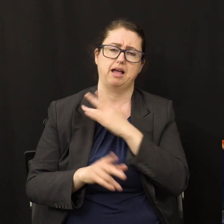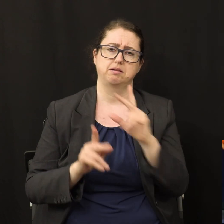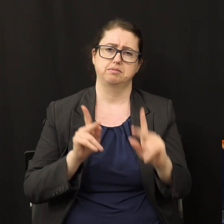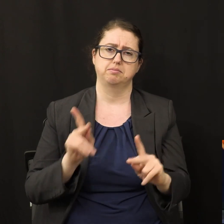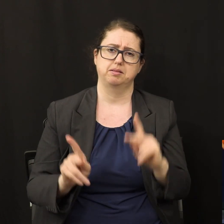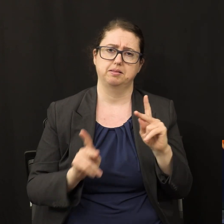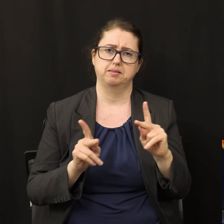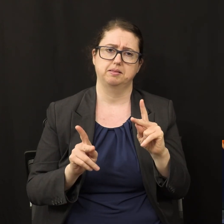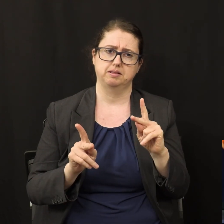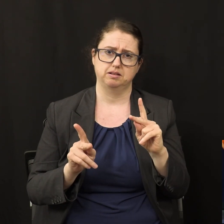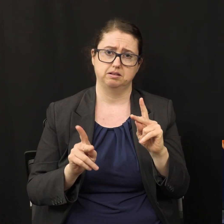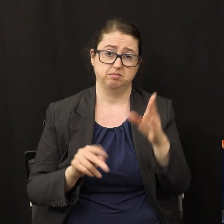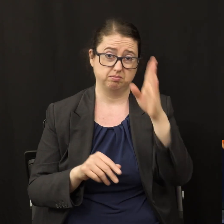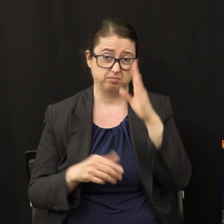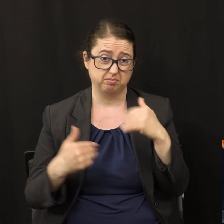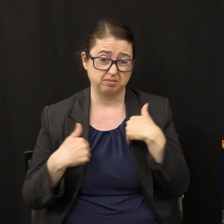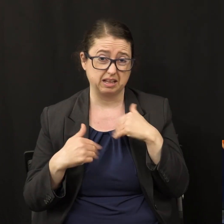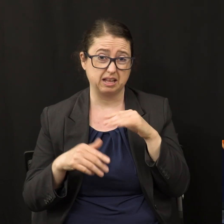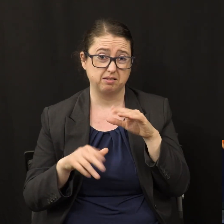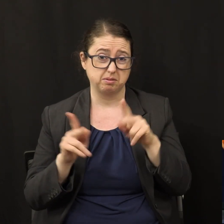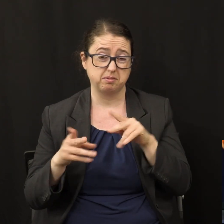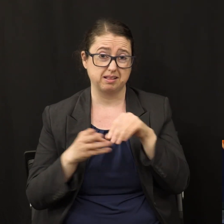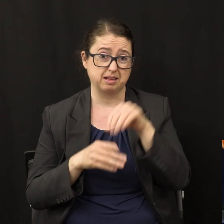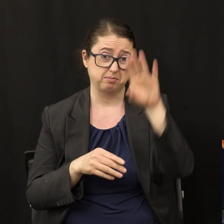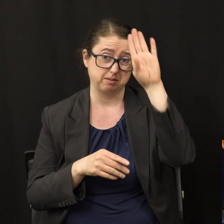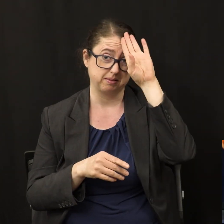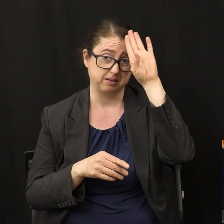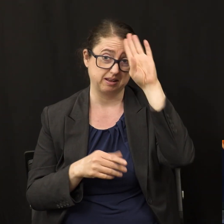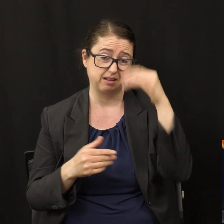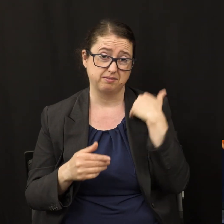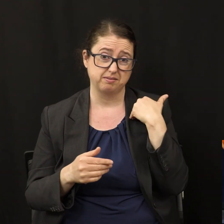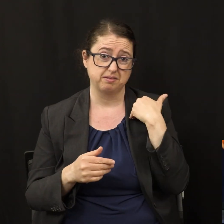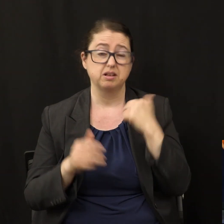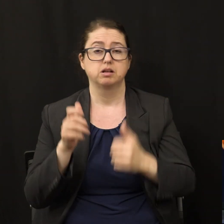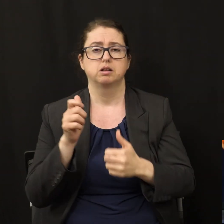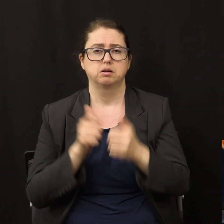does God have people in Babylon most of God's people are still in Babylon